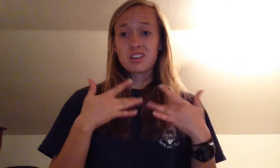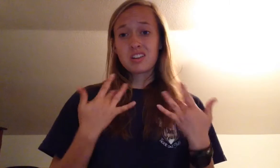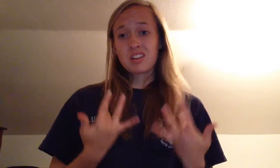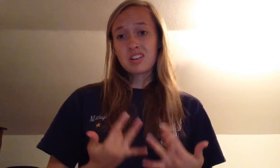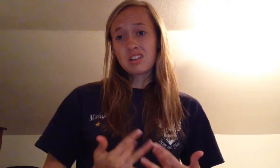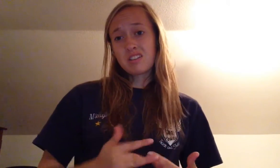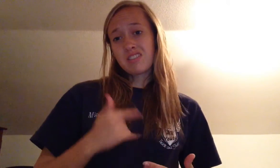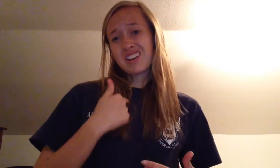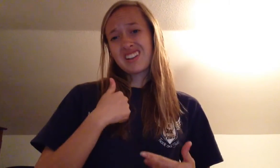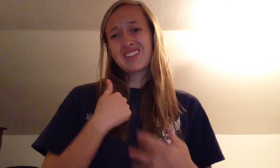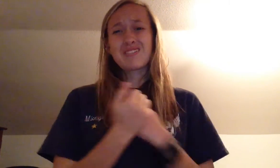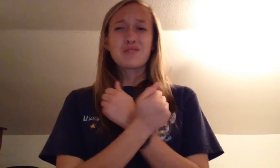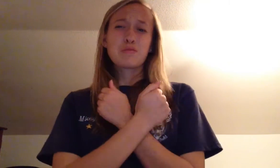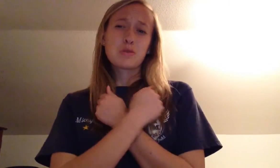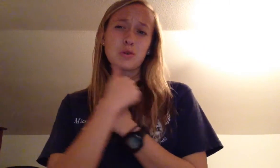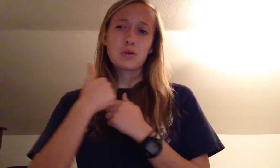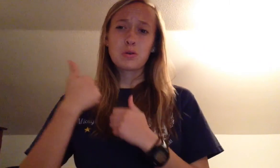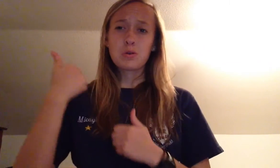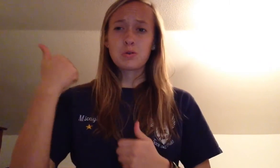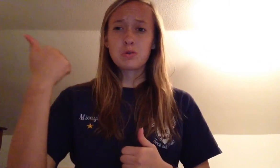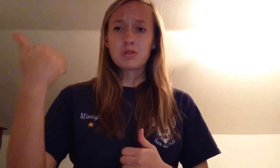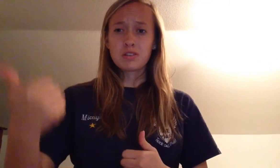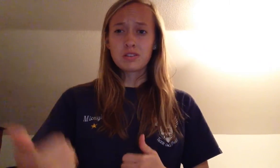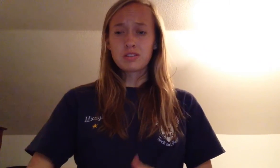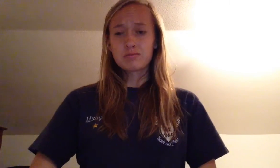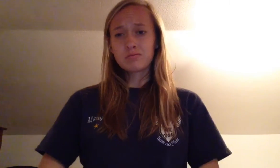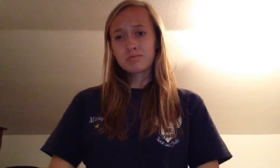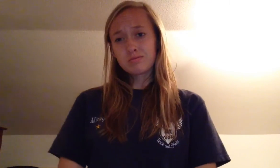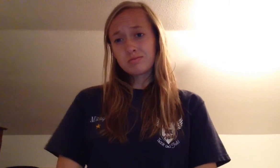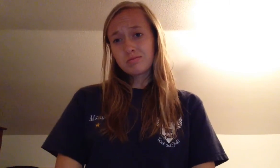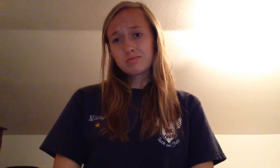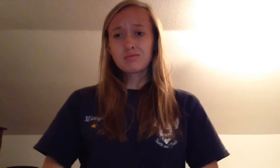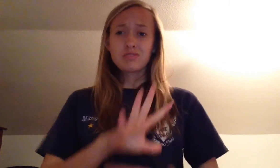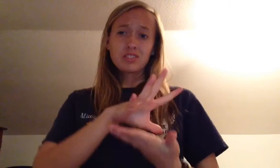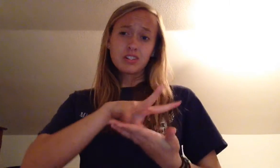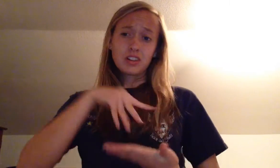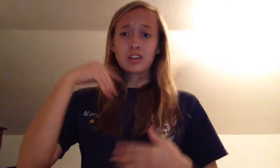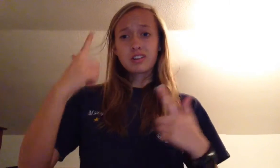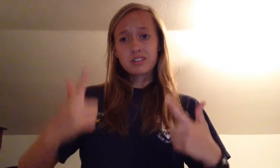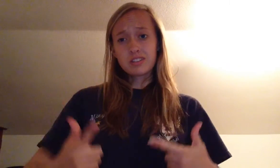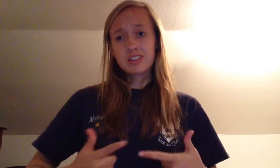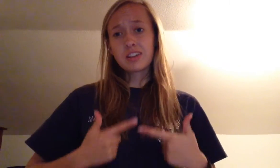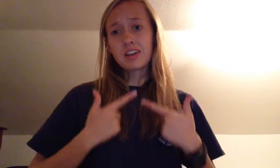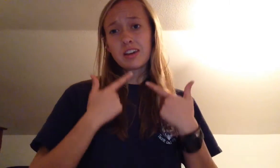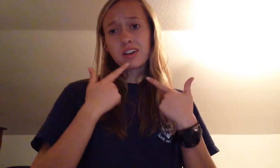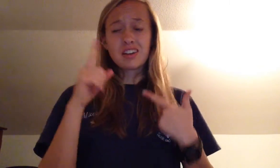the love I love the most I learned to live